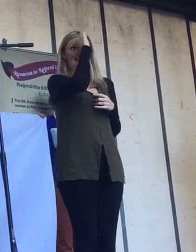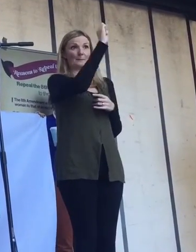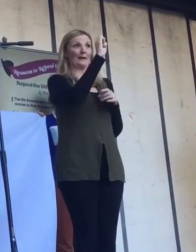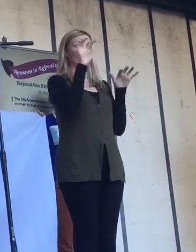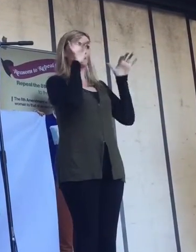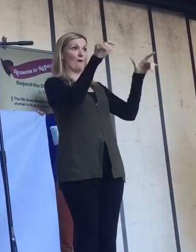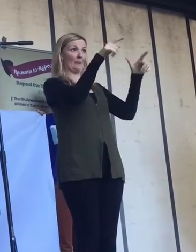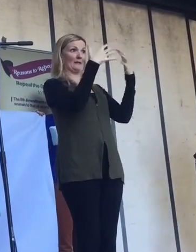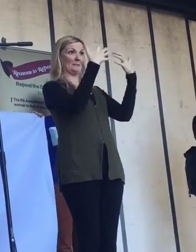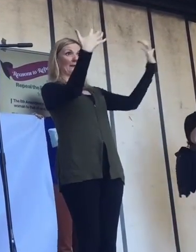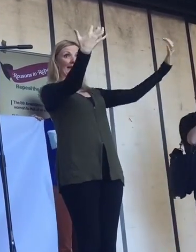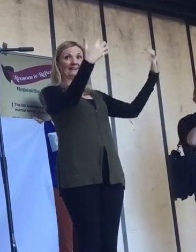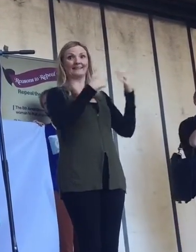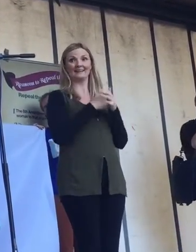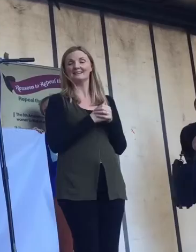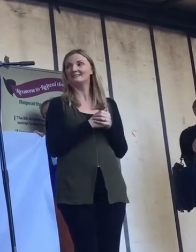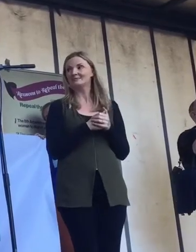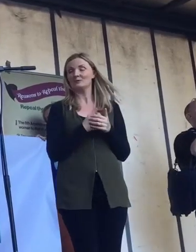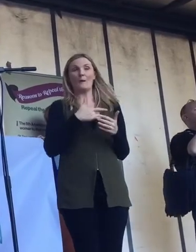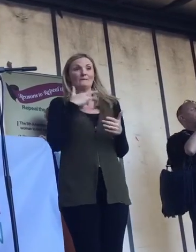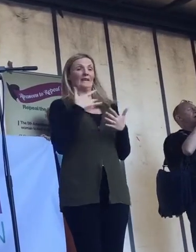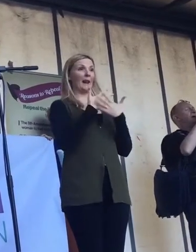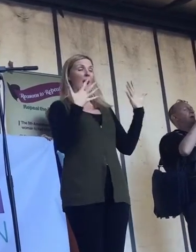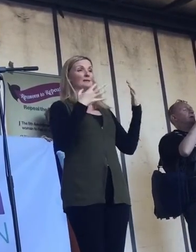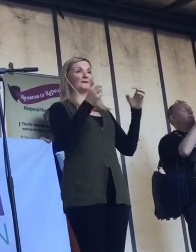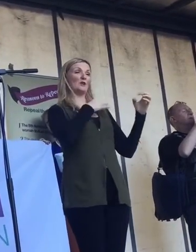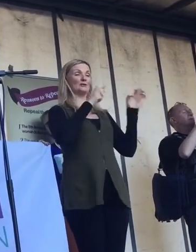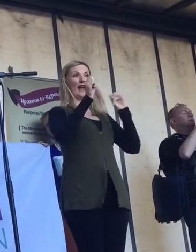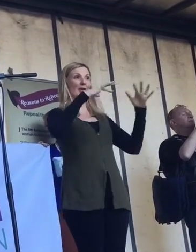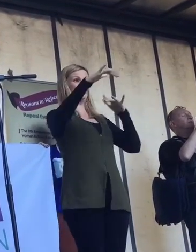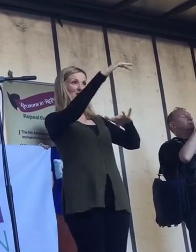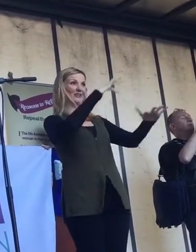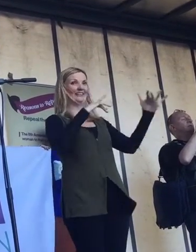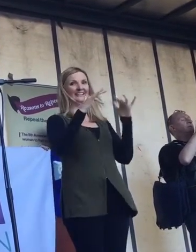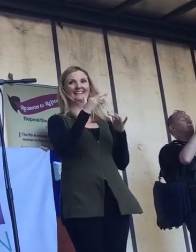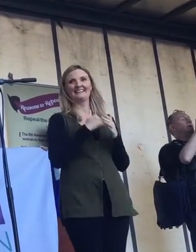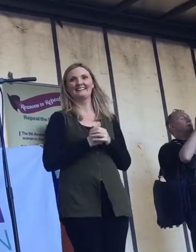this big And I'm telling you I'm feeding in the energy Thank you for that